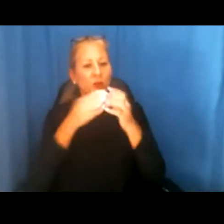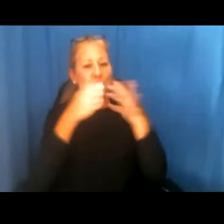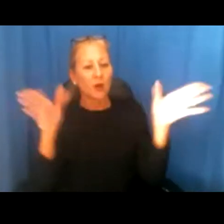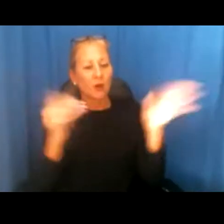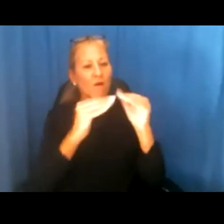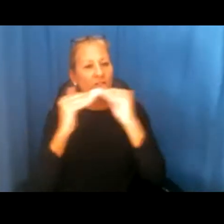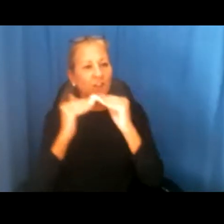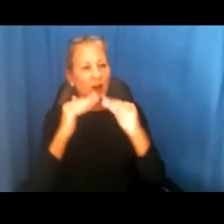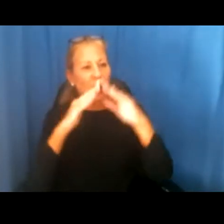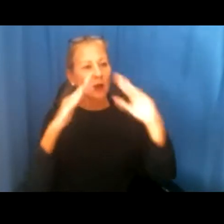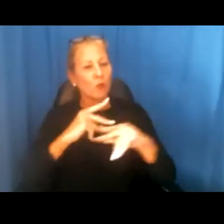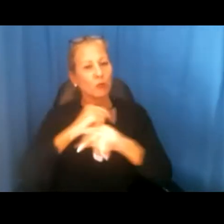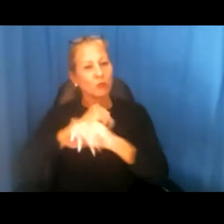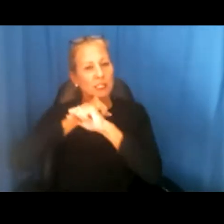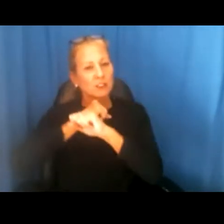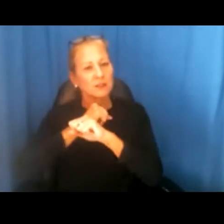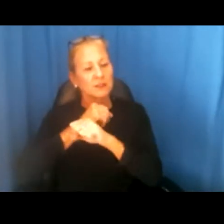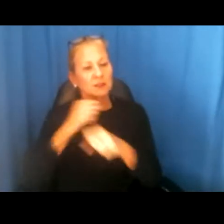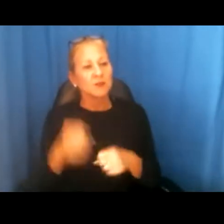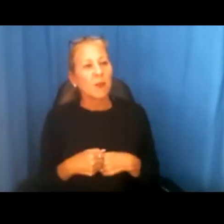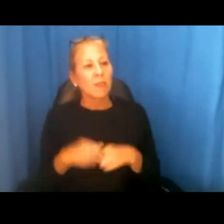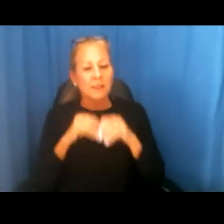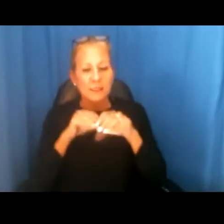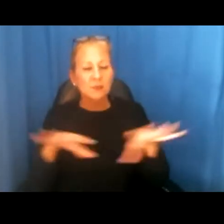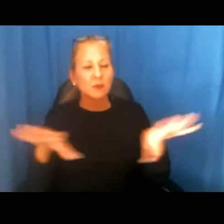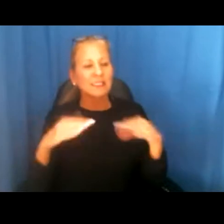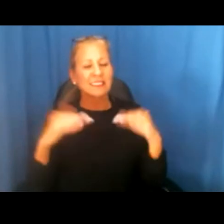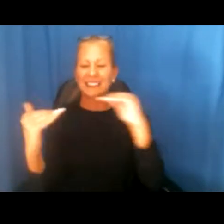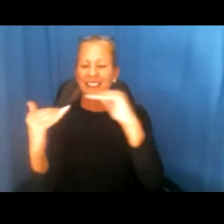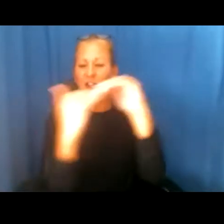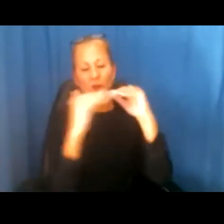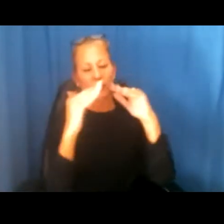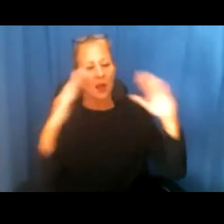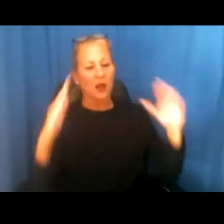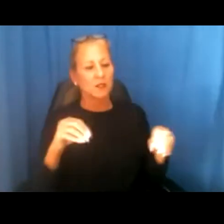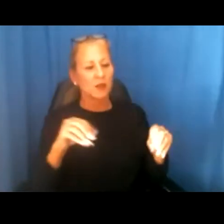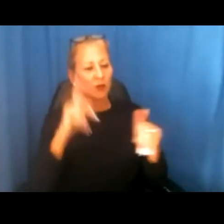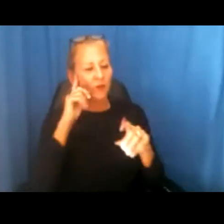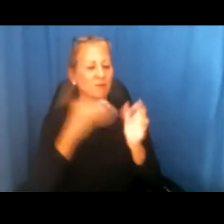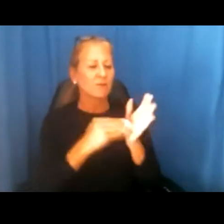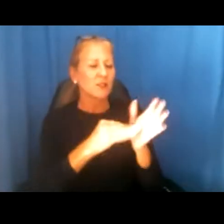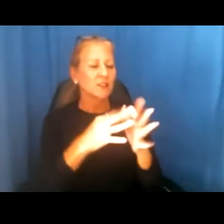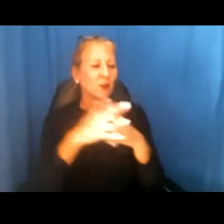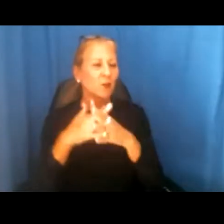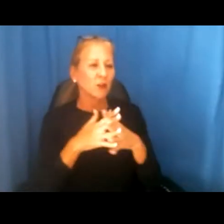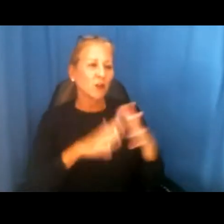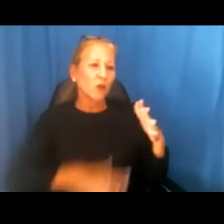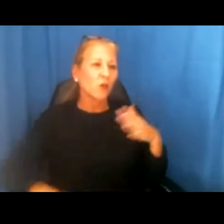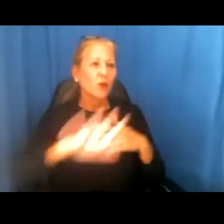housing protections, expanding equal housing opportunity for millions of Americans throughout our country.